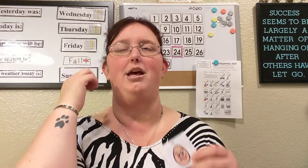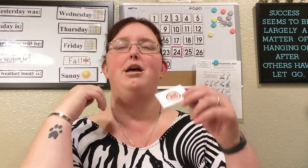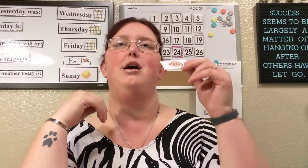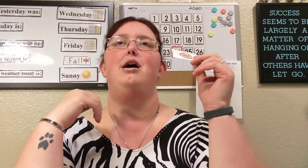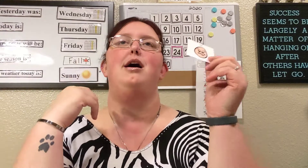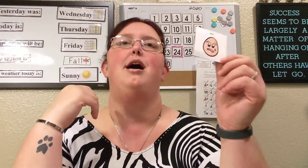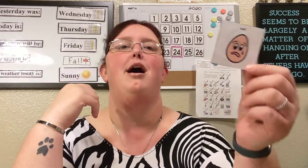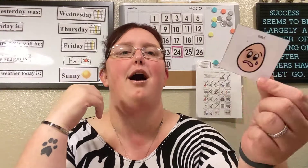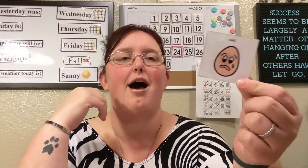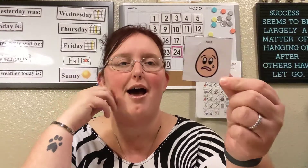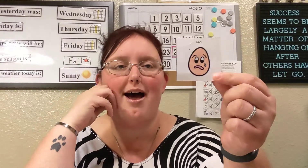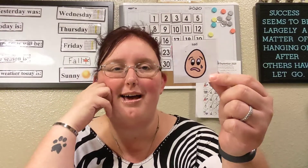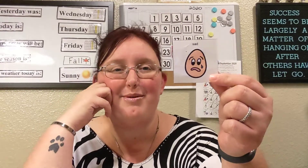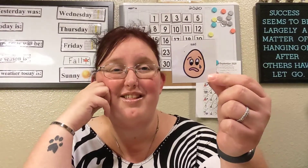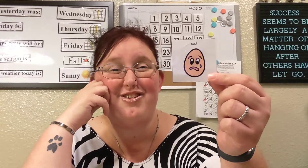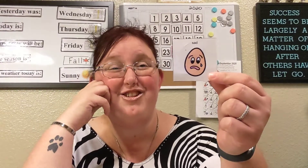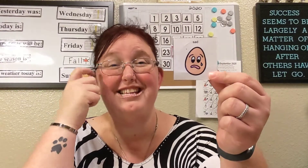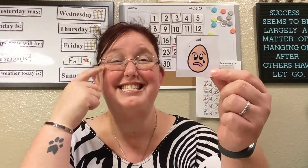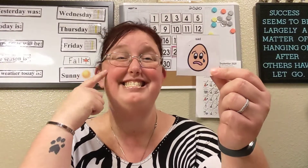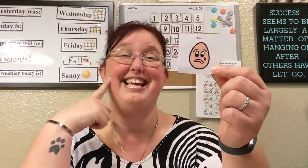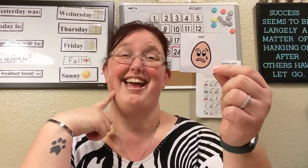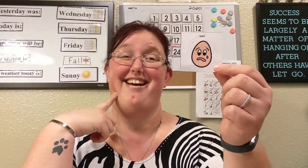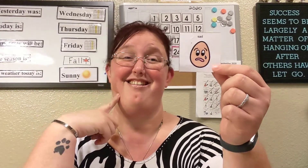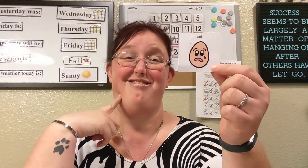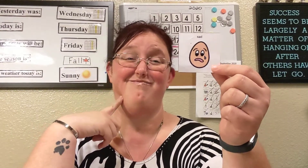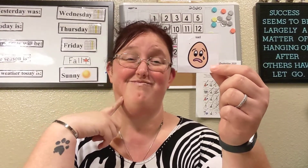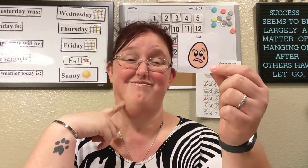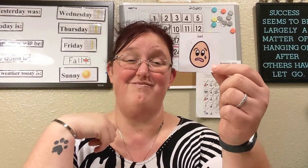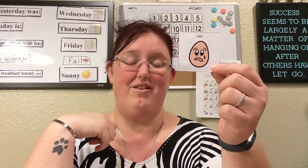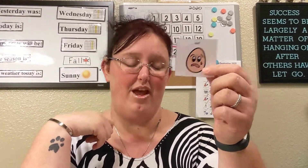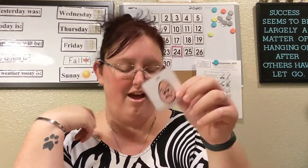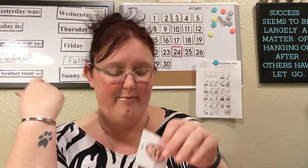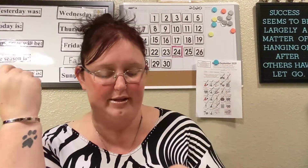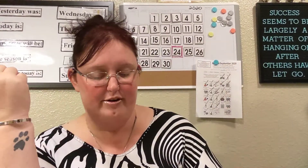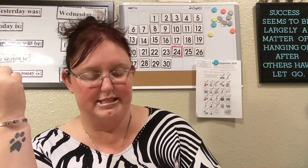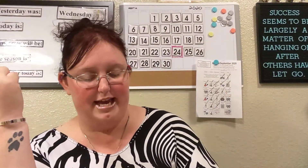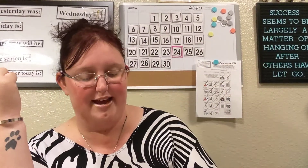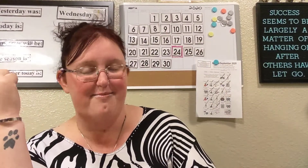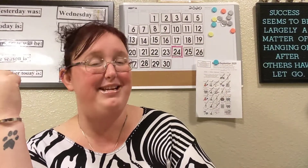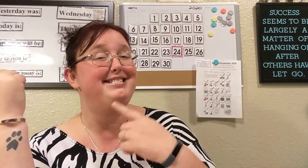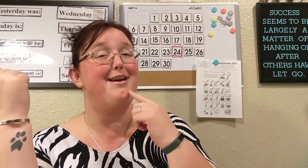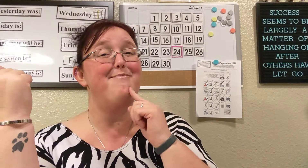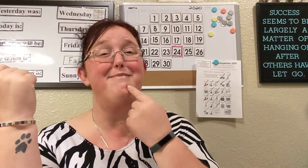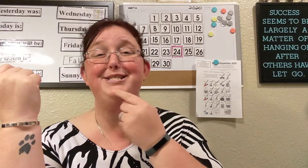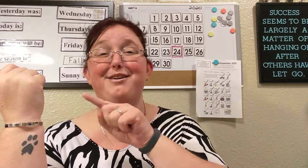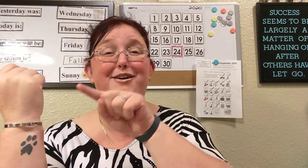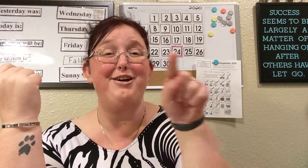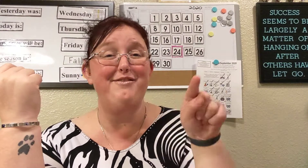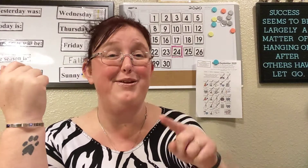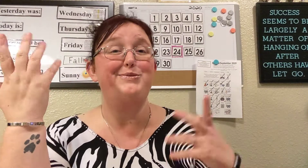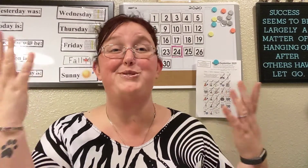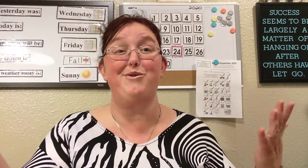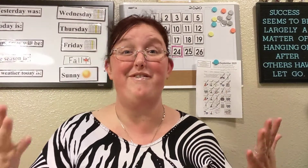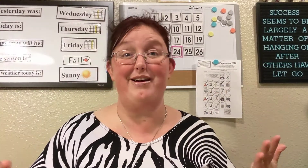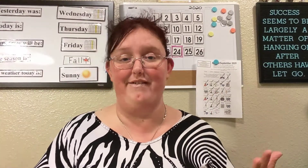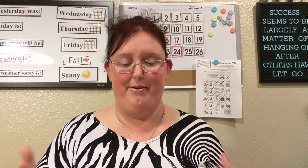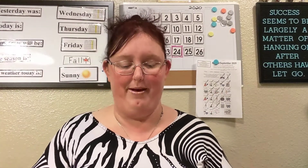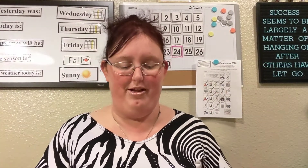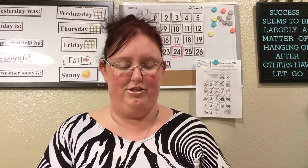i'm a little sad yeah i'm a little sad because i miss all of you so very very much